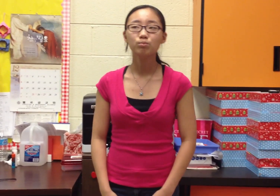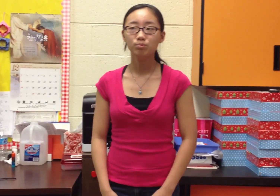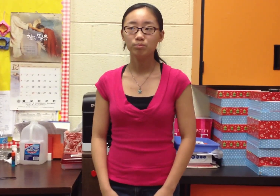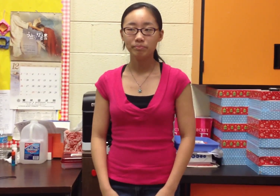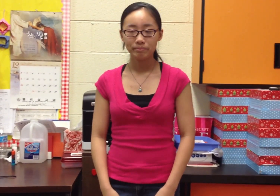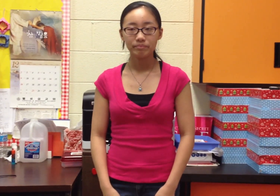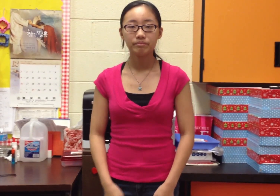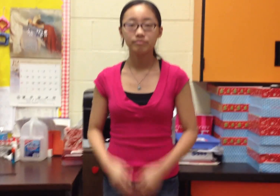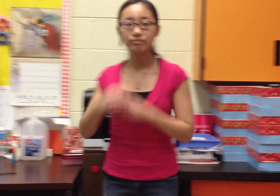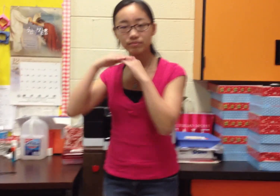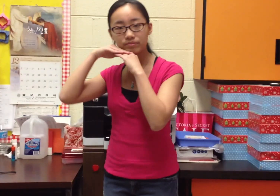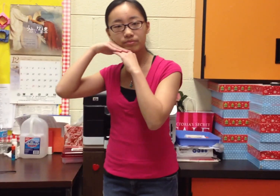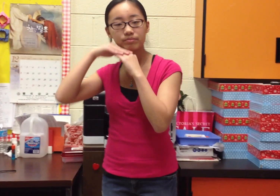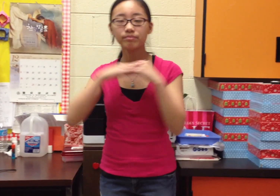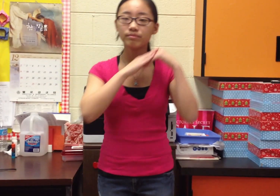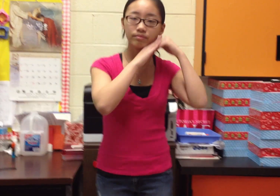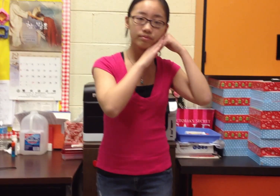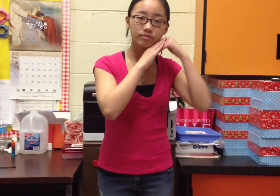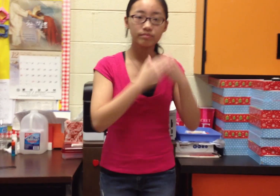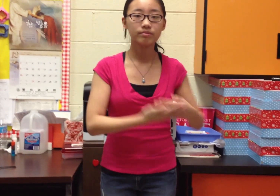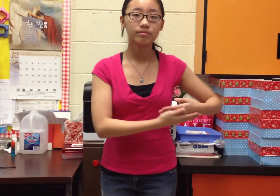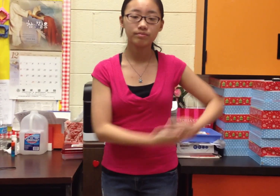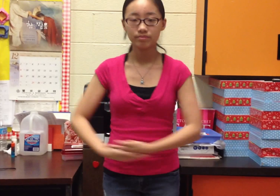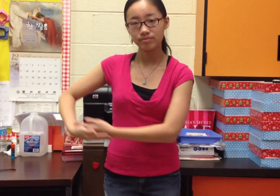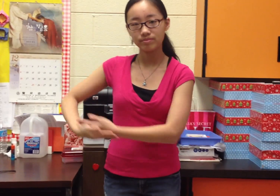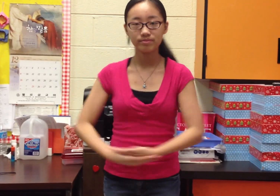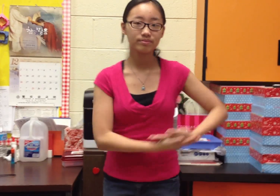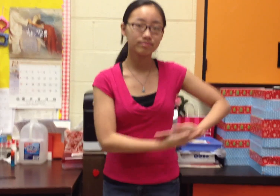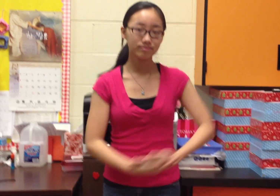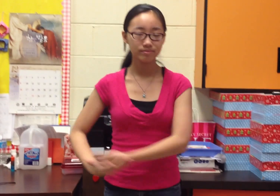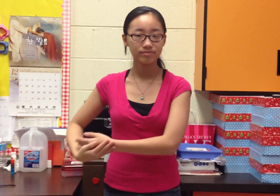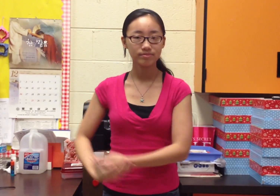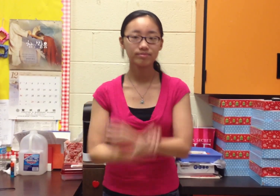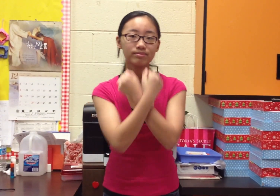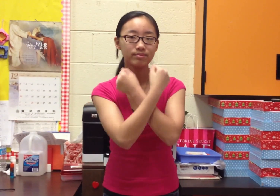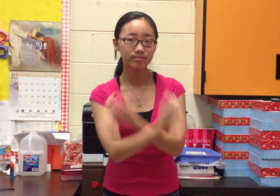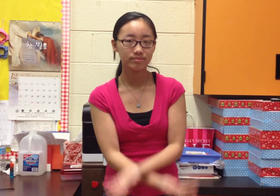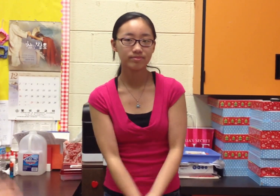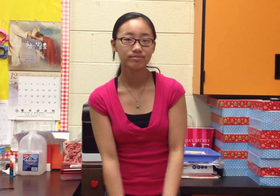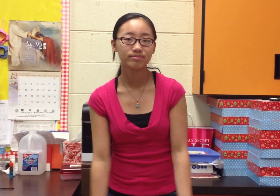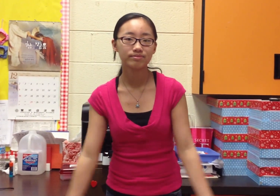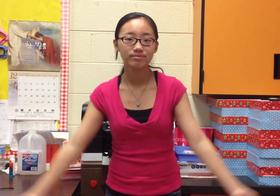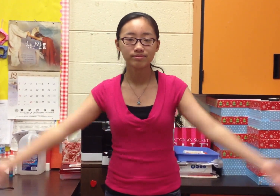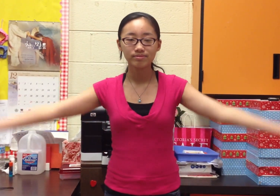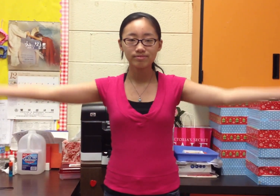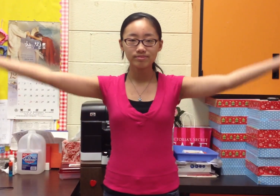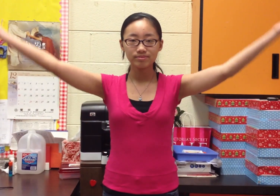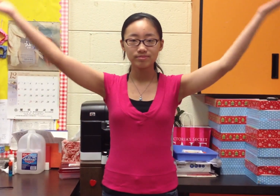The Virgin Mary had a baby boy He from the He